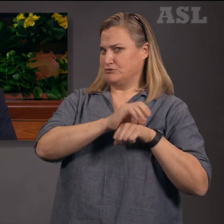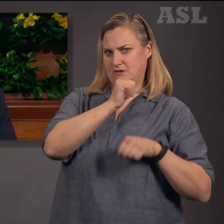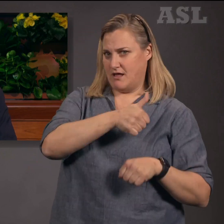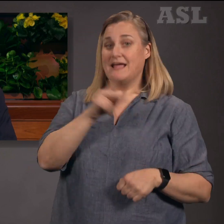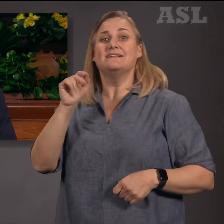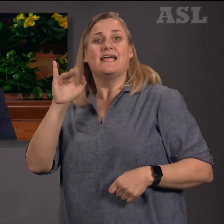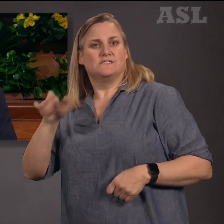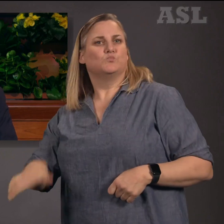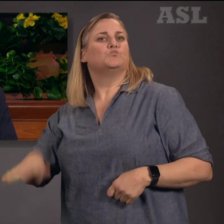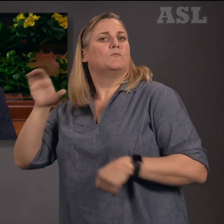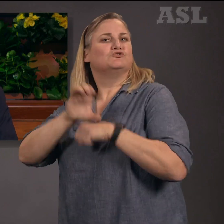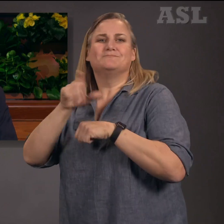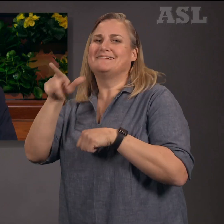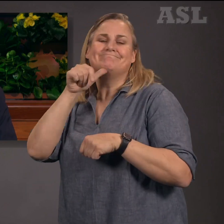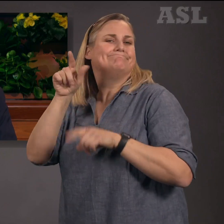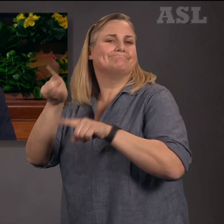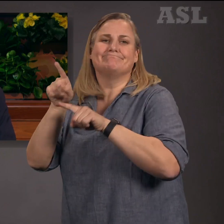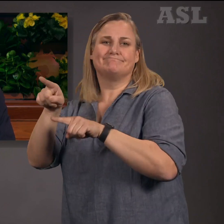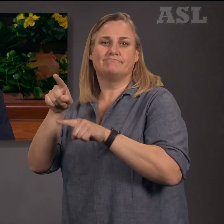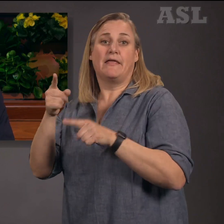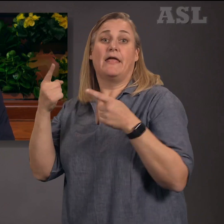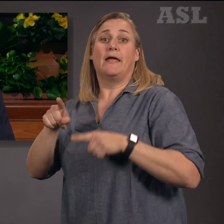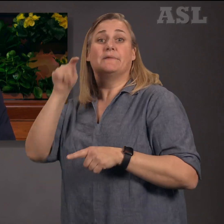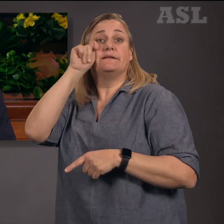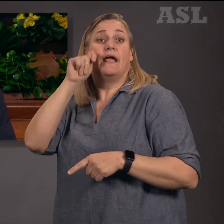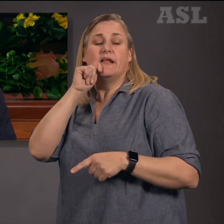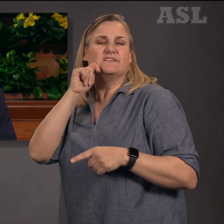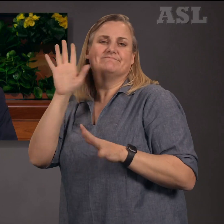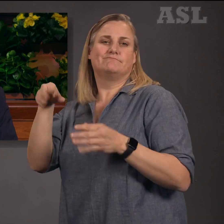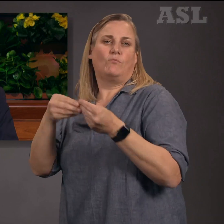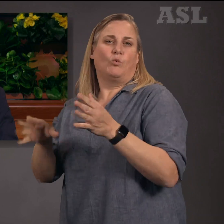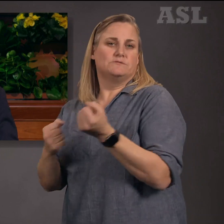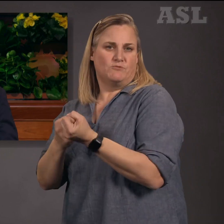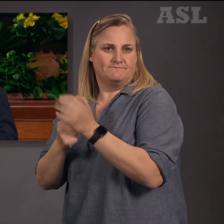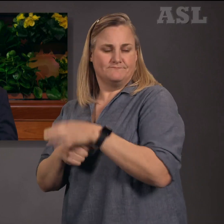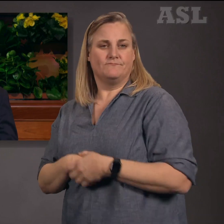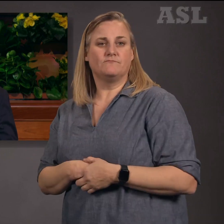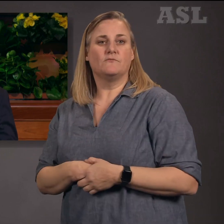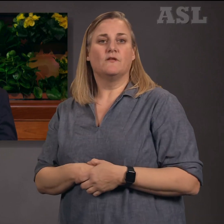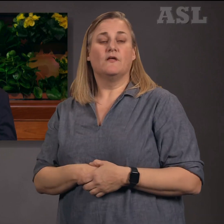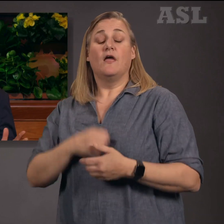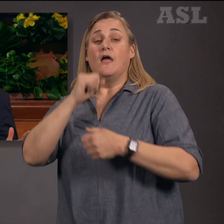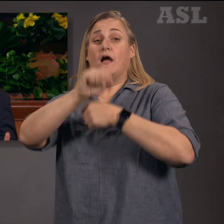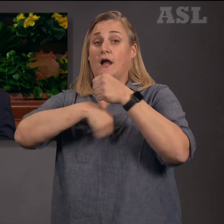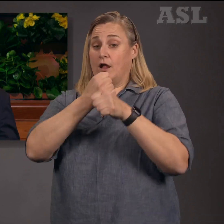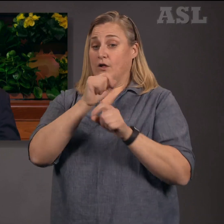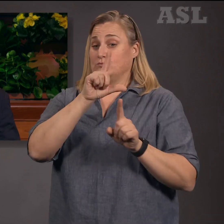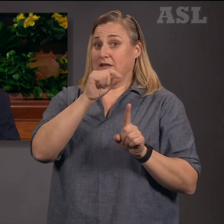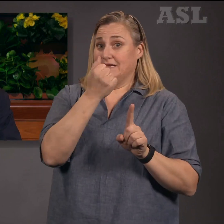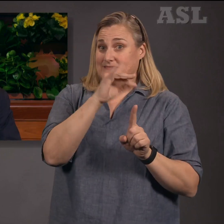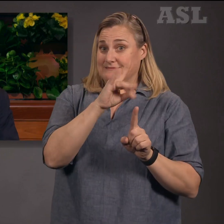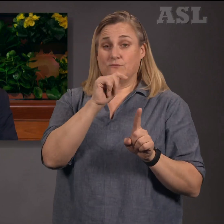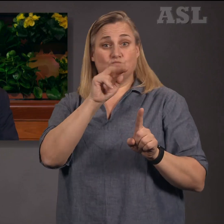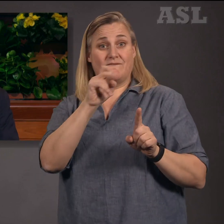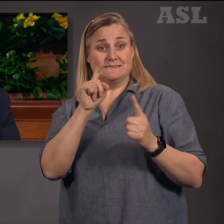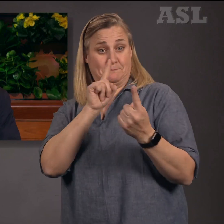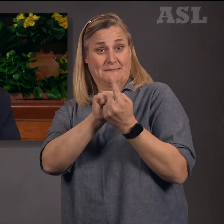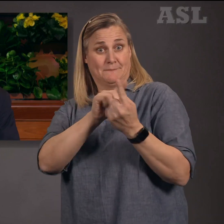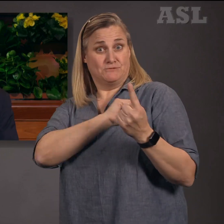her teens and had strayed from her foundation. In 2018, Travis met the missionaries and was baptized